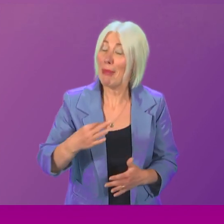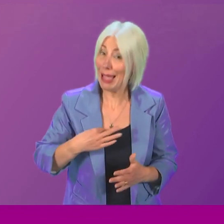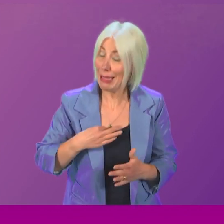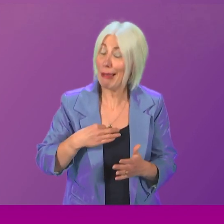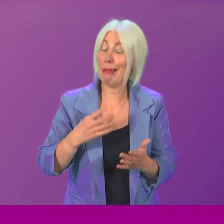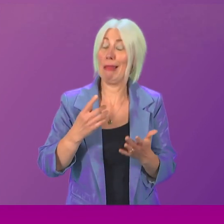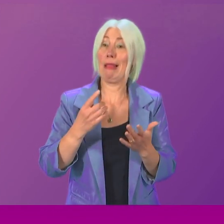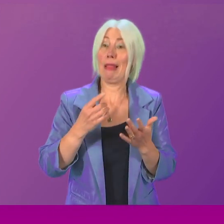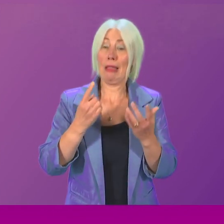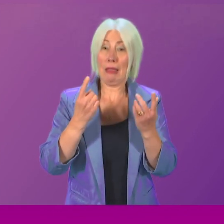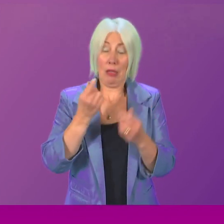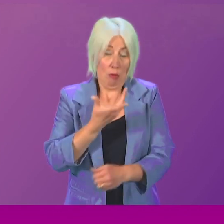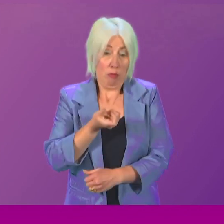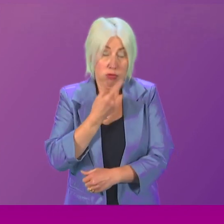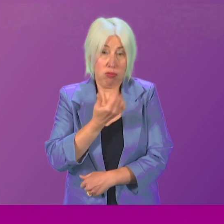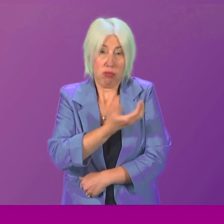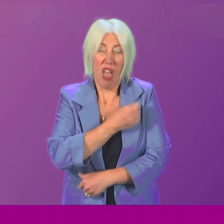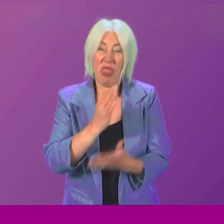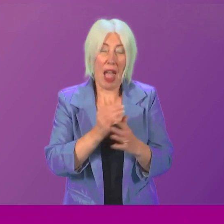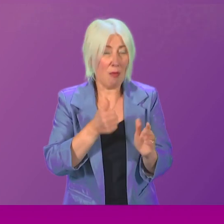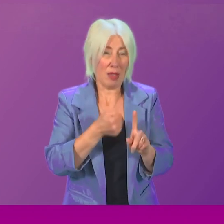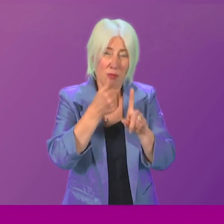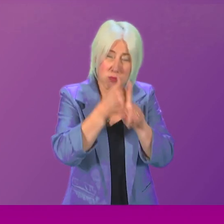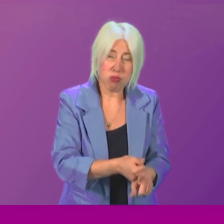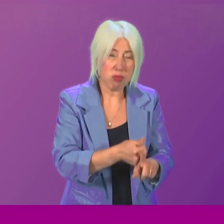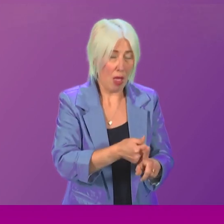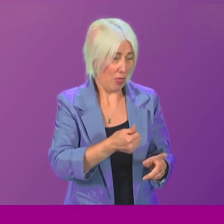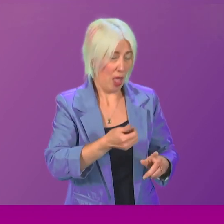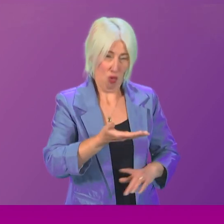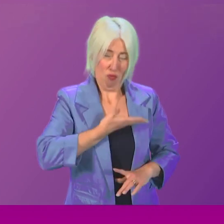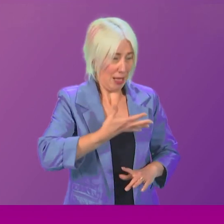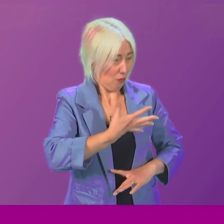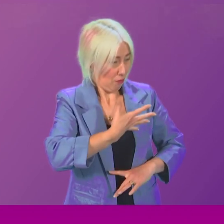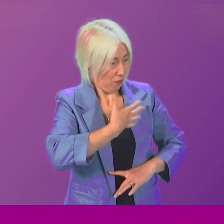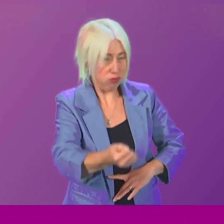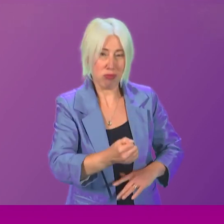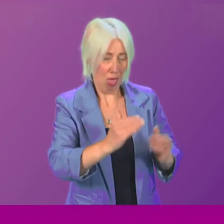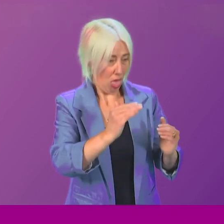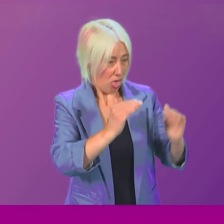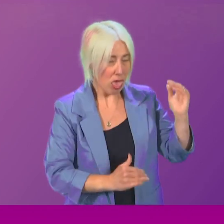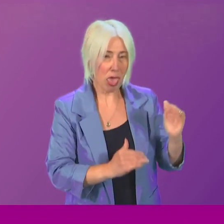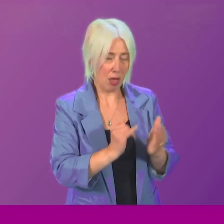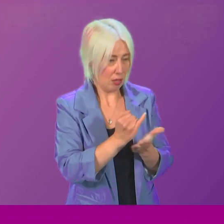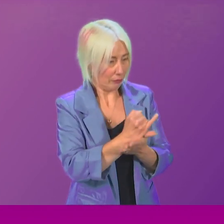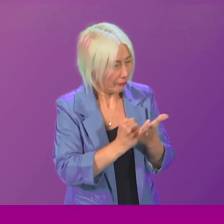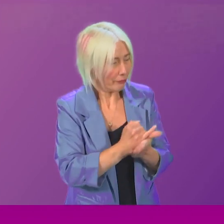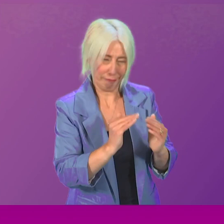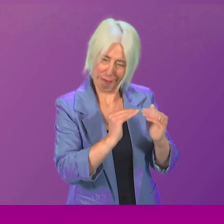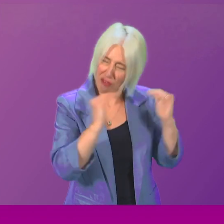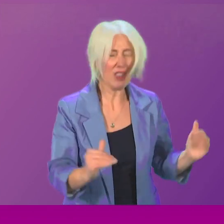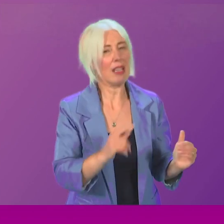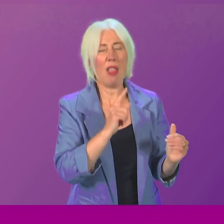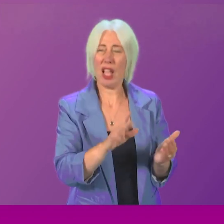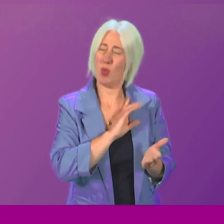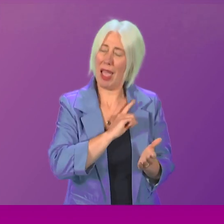compounded the injustice that women faced and are one of the reasons why today's apology is so important